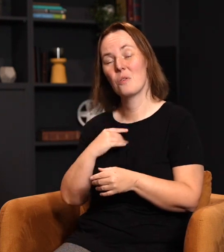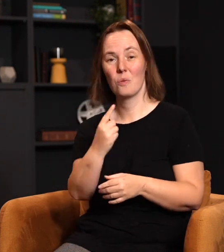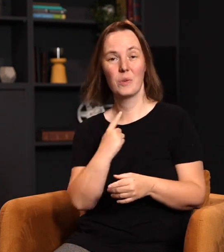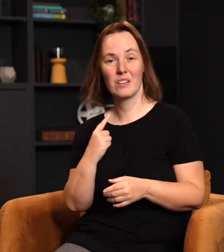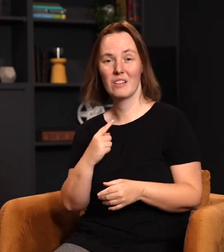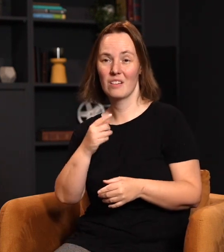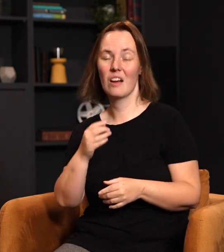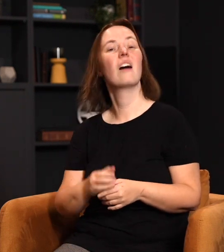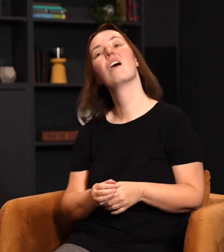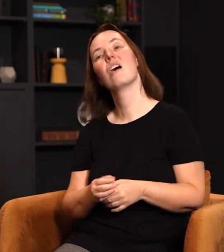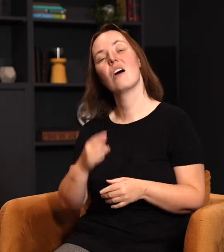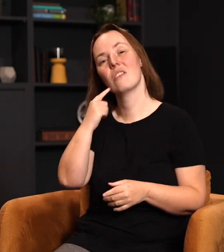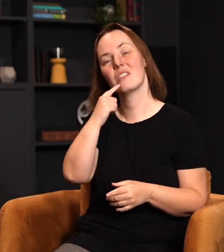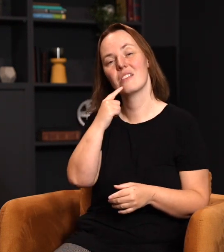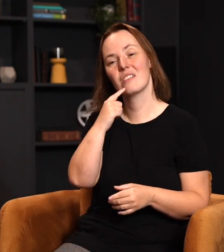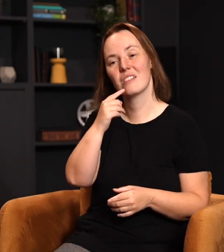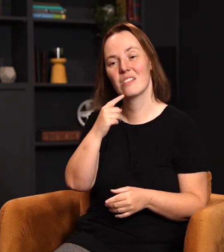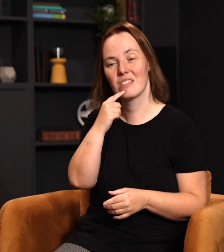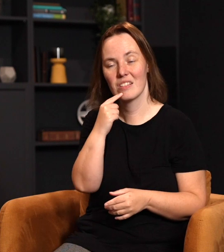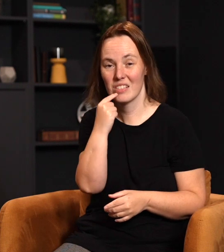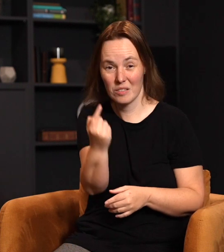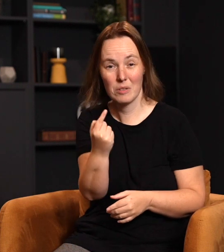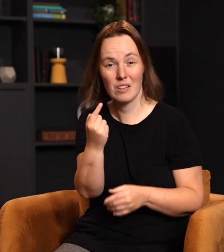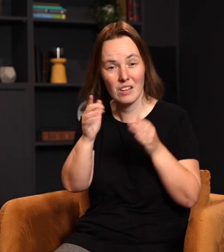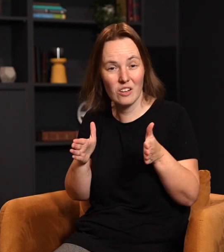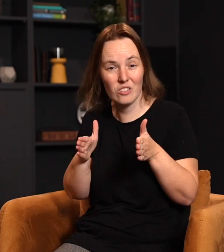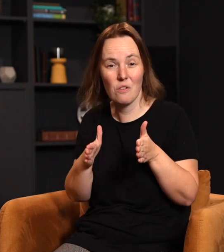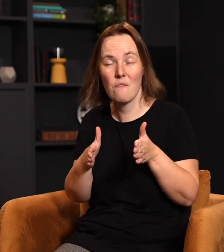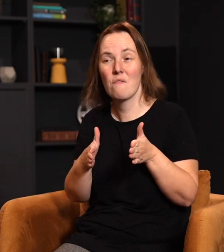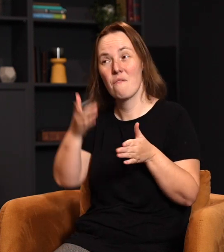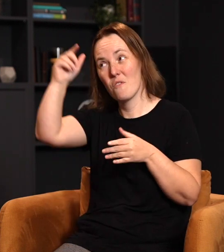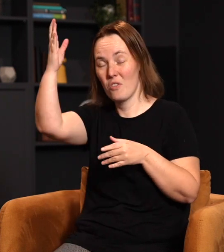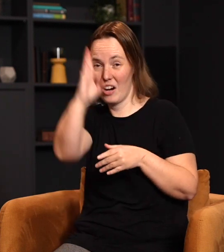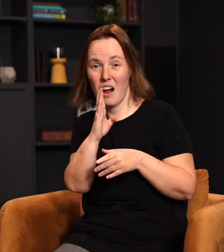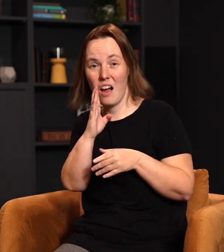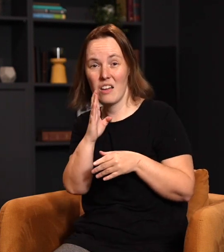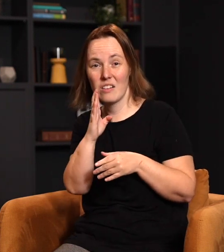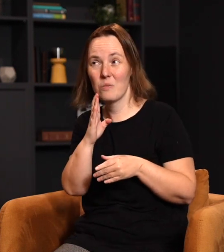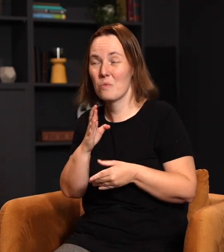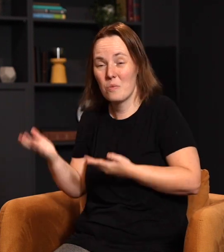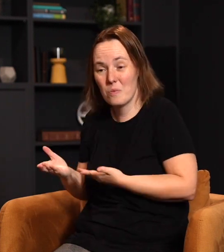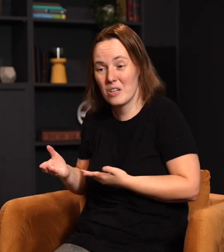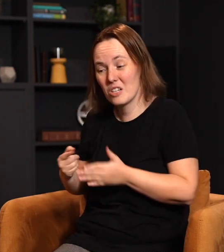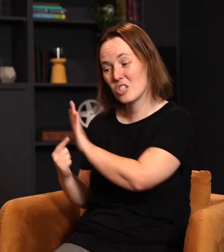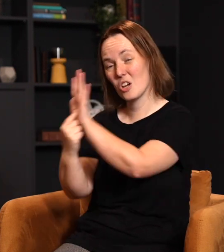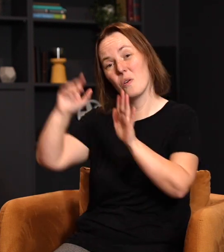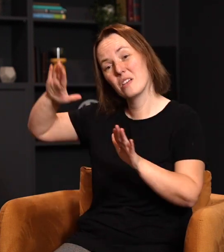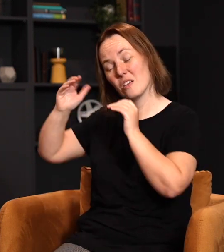are actually the oracles of God. We are Jesus in this world. We actually convey His hope, His light, His life. Whenever we